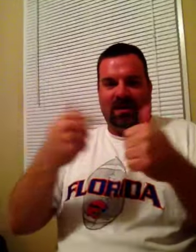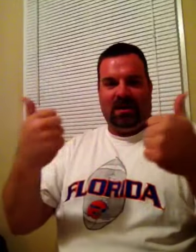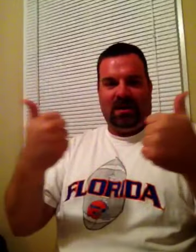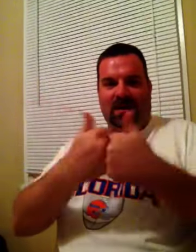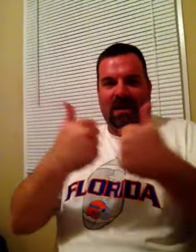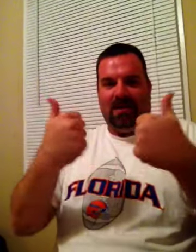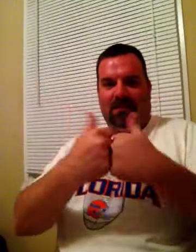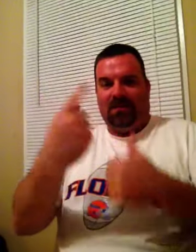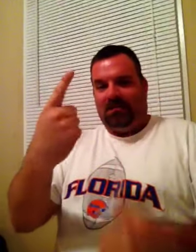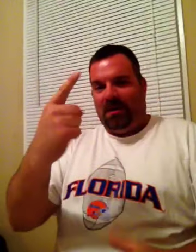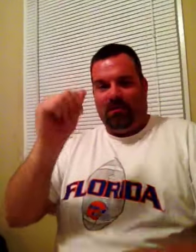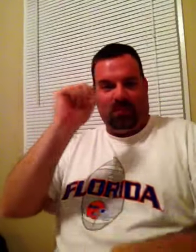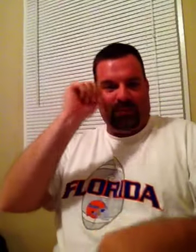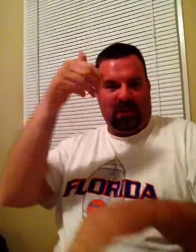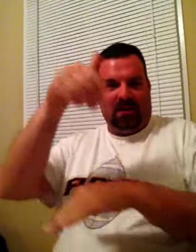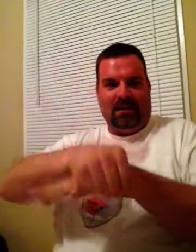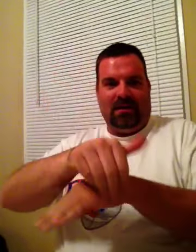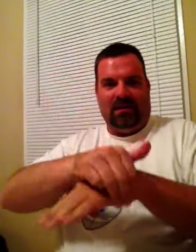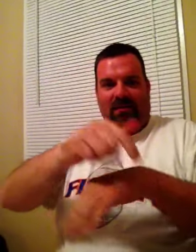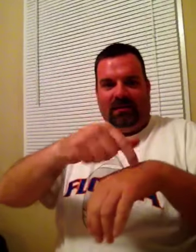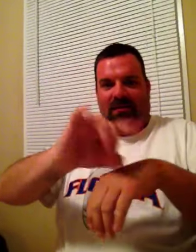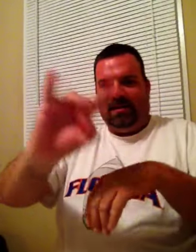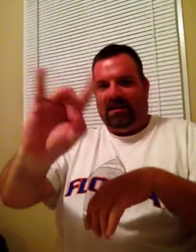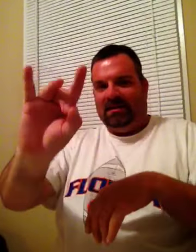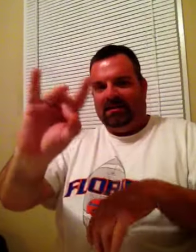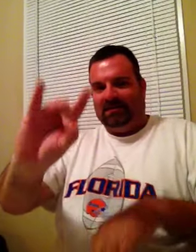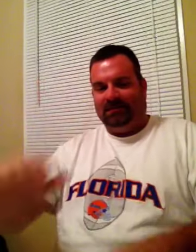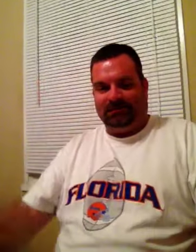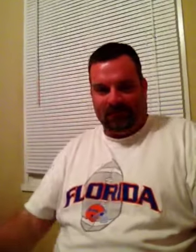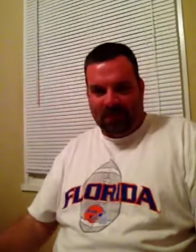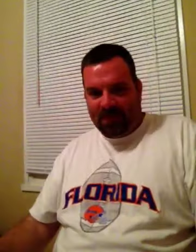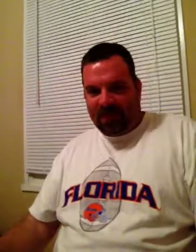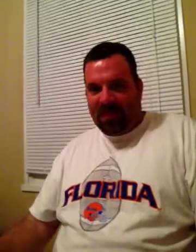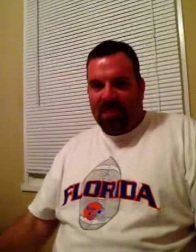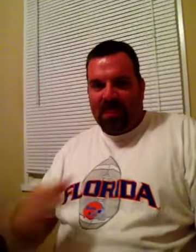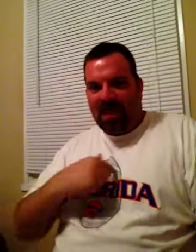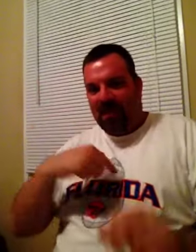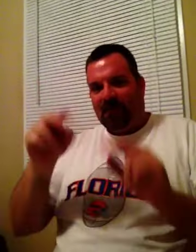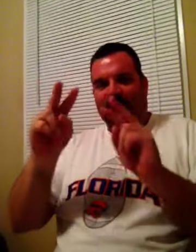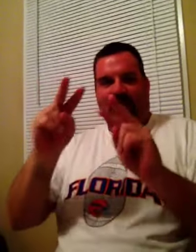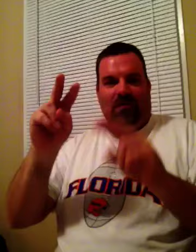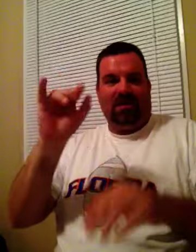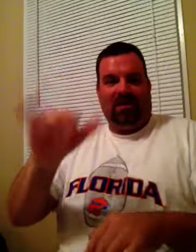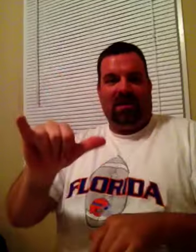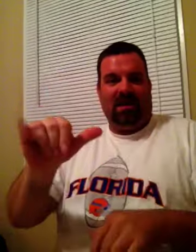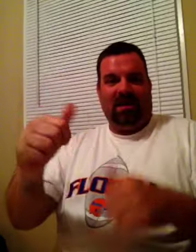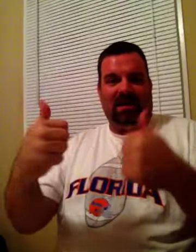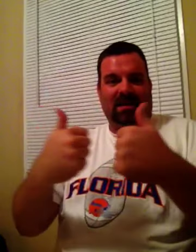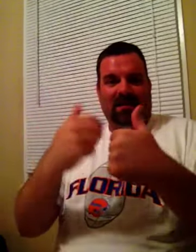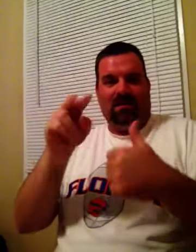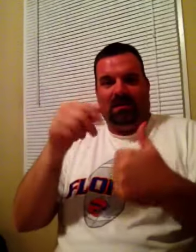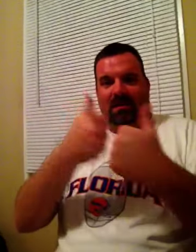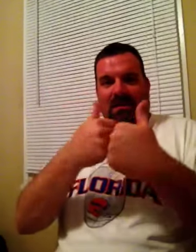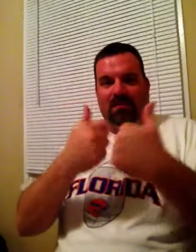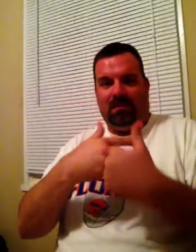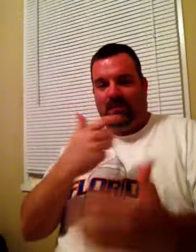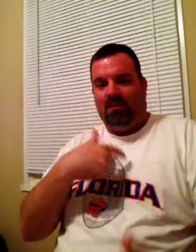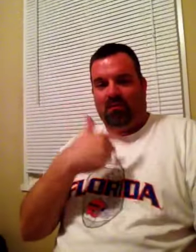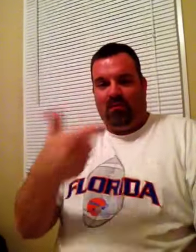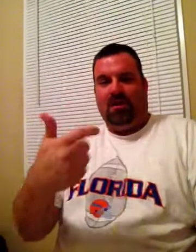Beginning Saturday, it's two enchanted days of your favorite Harry Potter moments. I hate my head. And it all